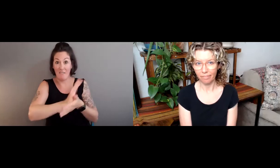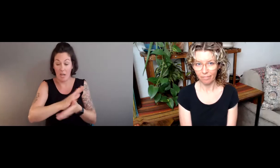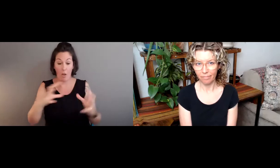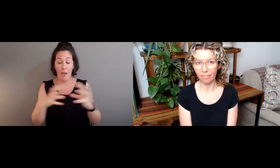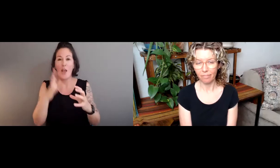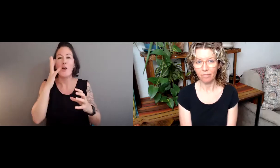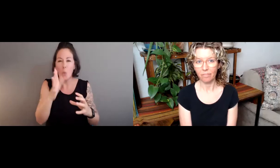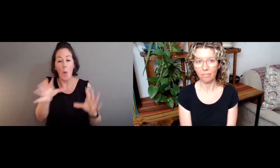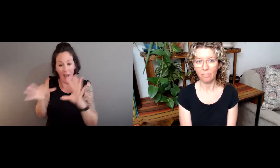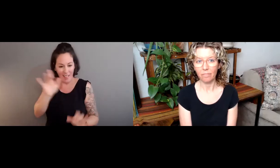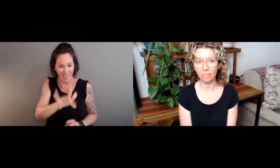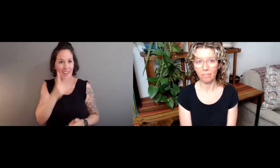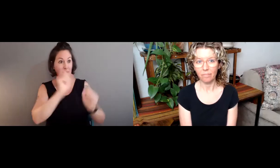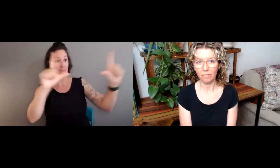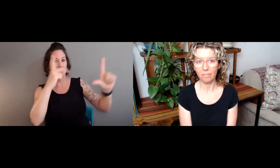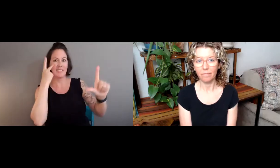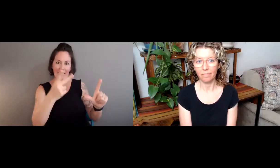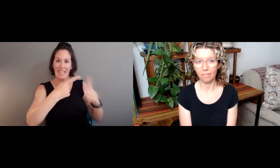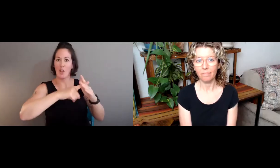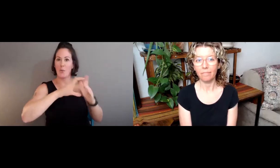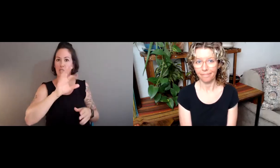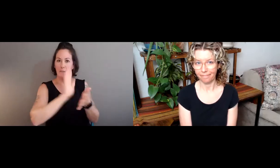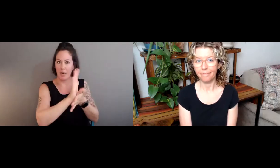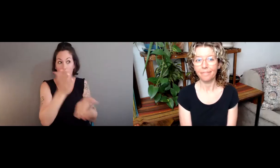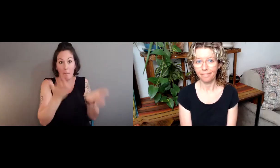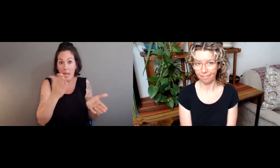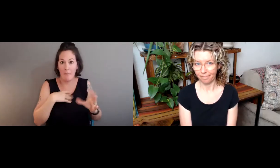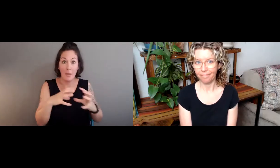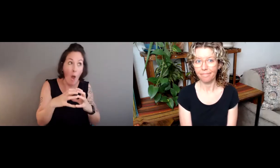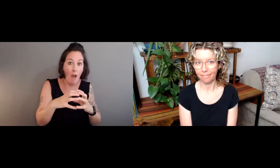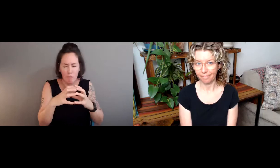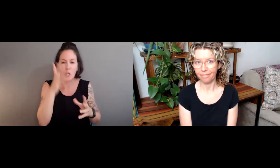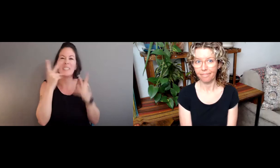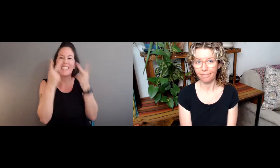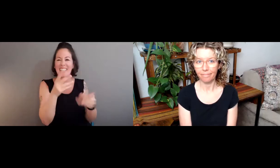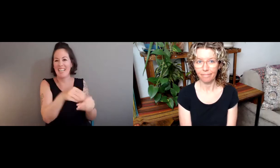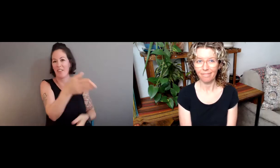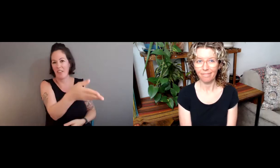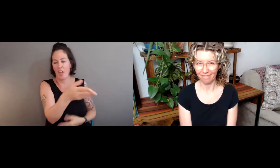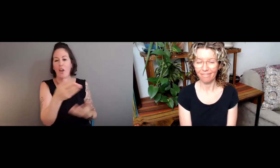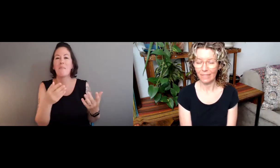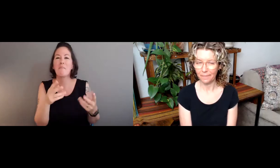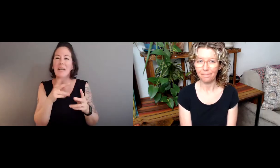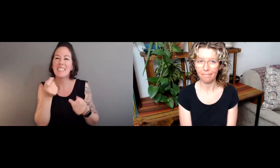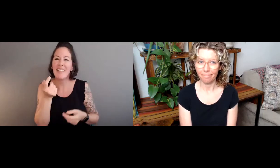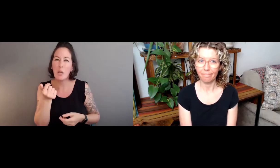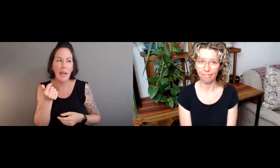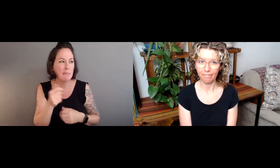That means if somebody signed ball in the video, you would be able to see the original format